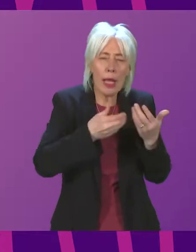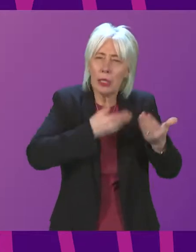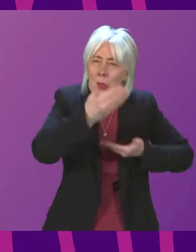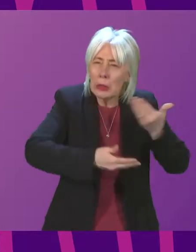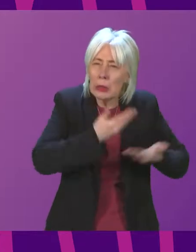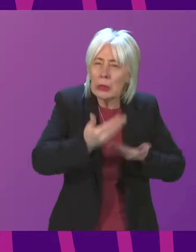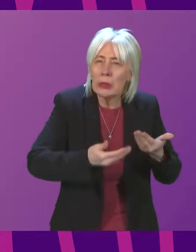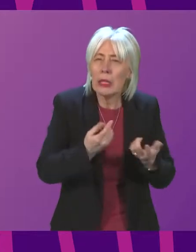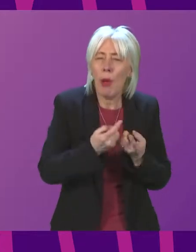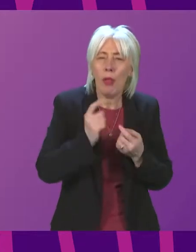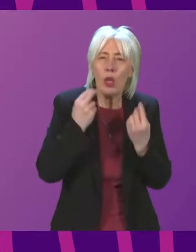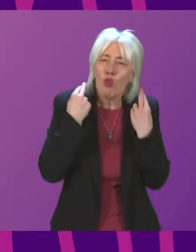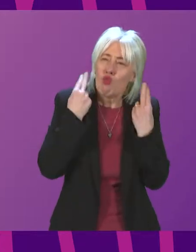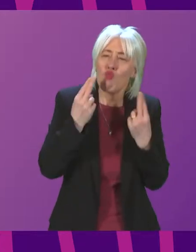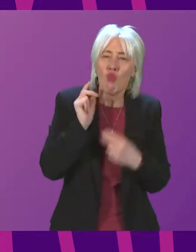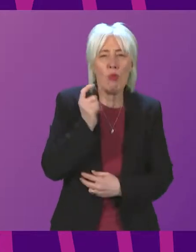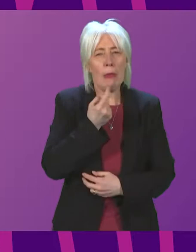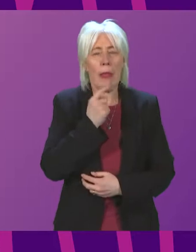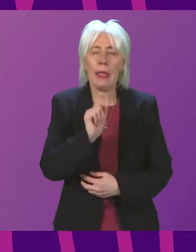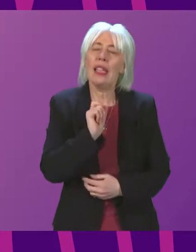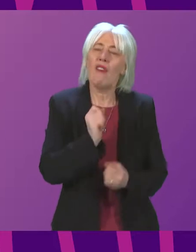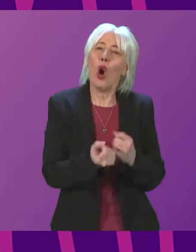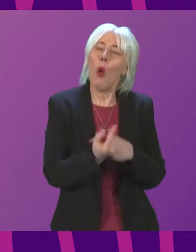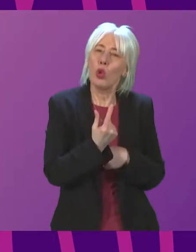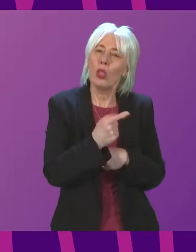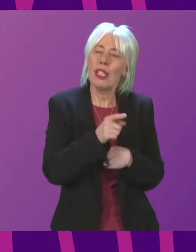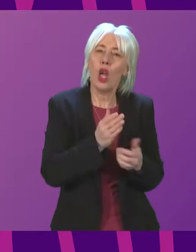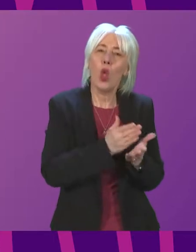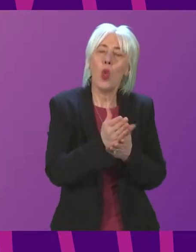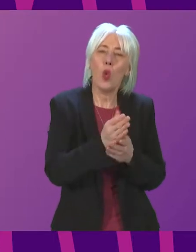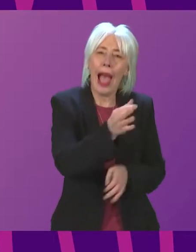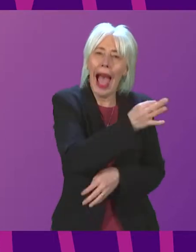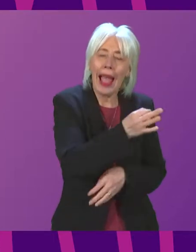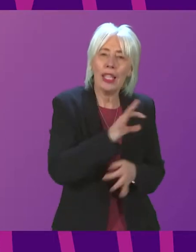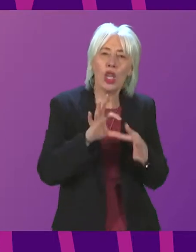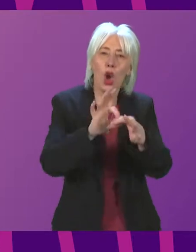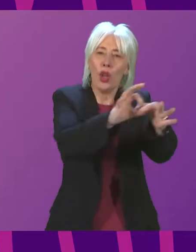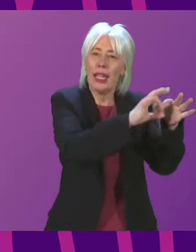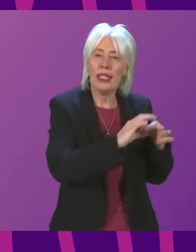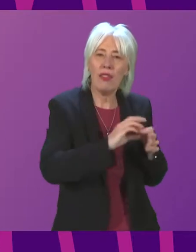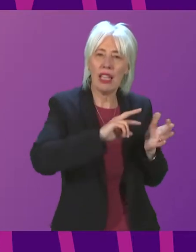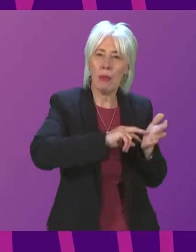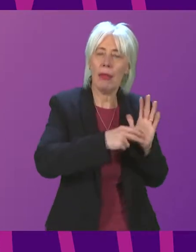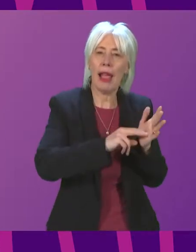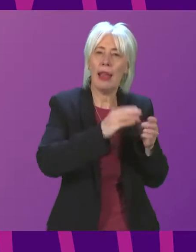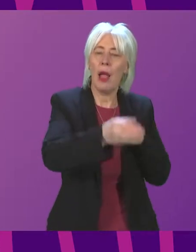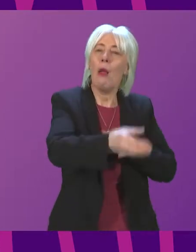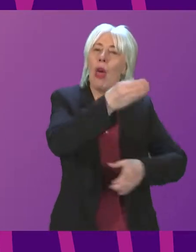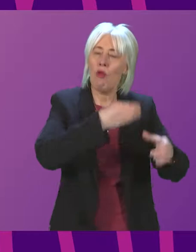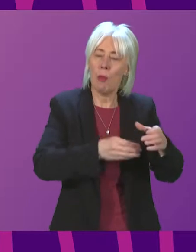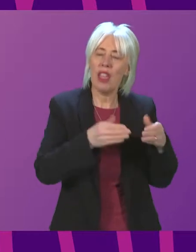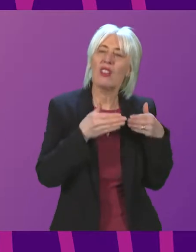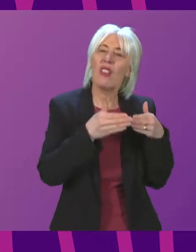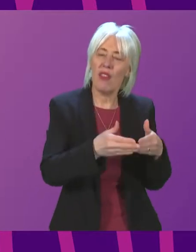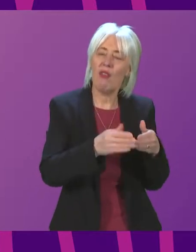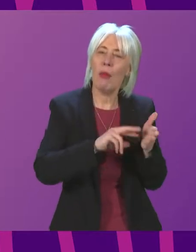to her point on resilience. There is an opportunity here through the Islands Connectivity Plan which she will know replaces the current Ferries Plan from